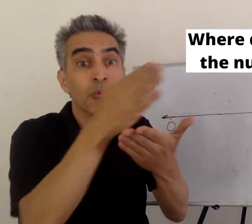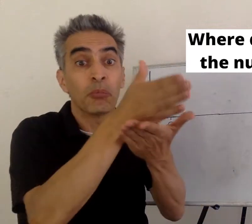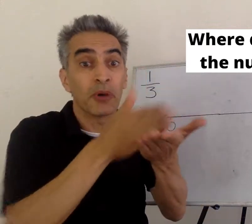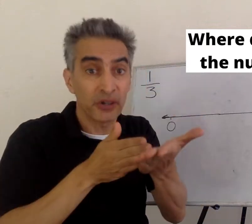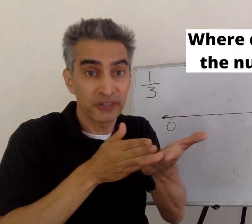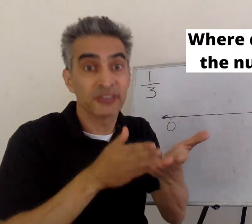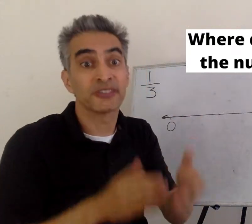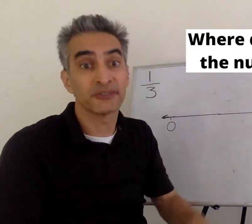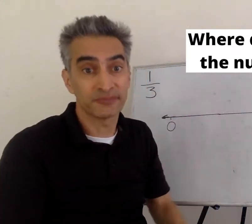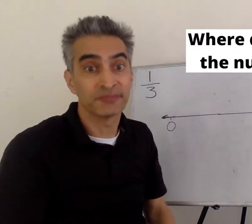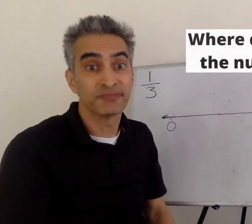parts.